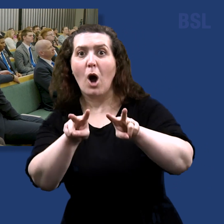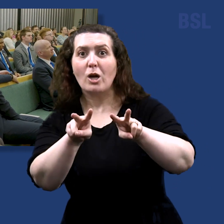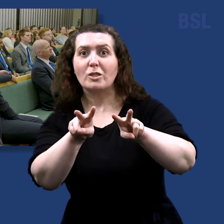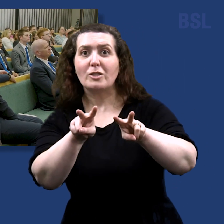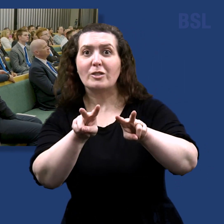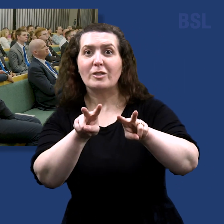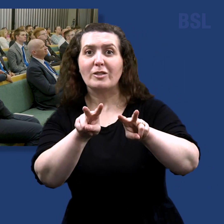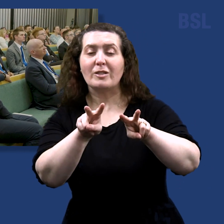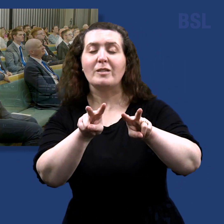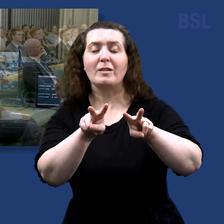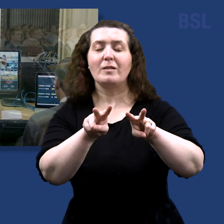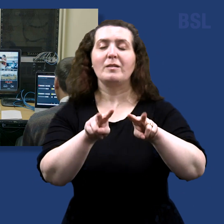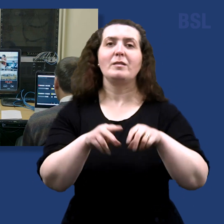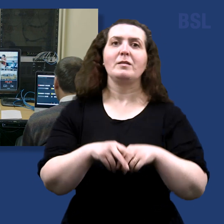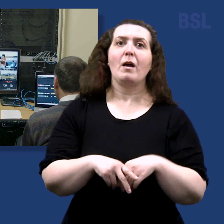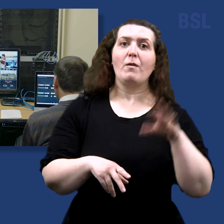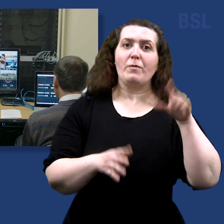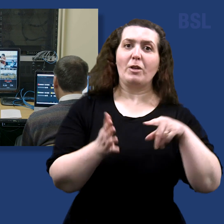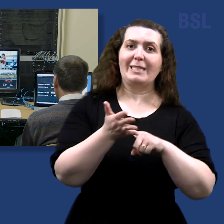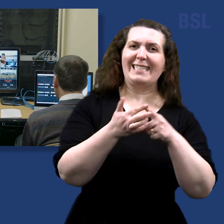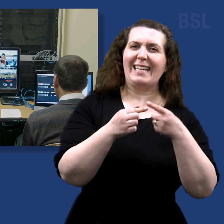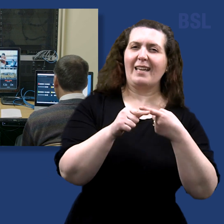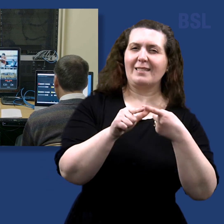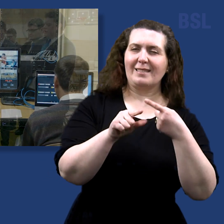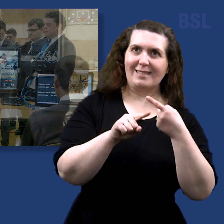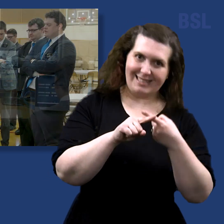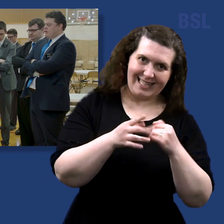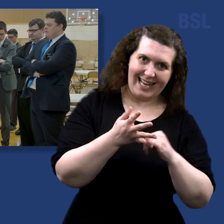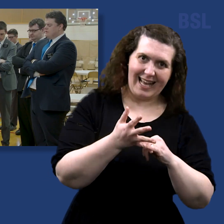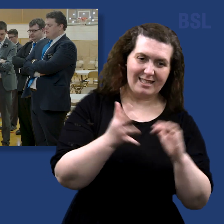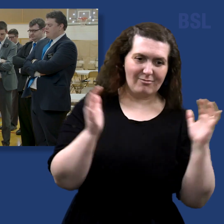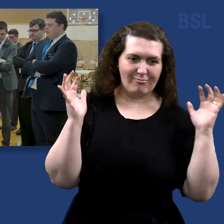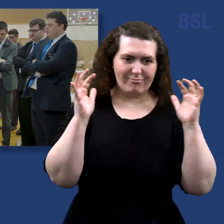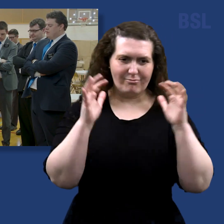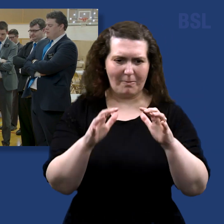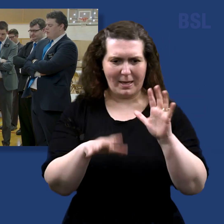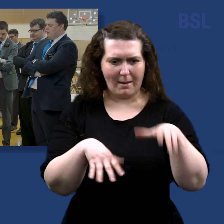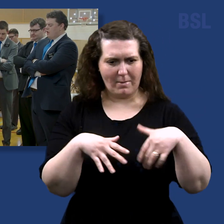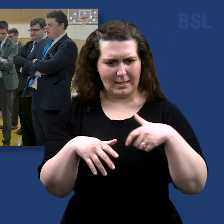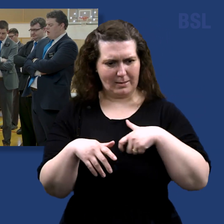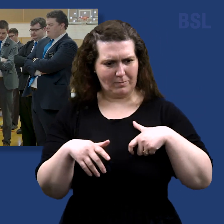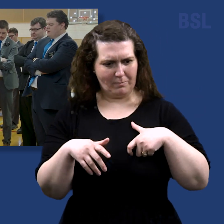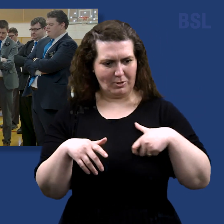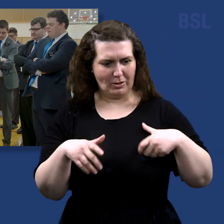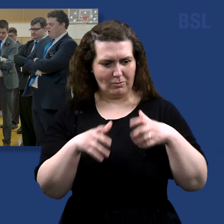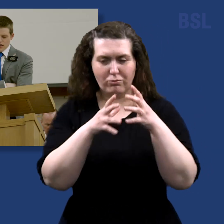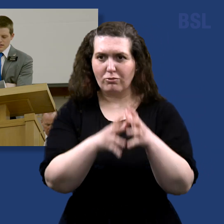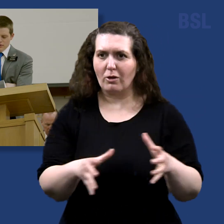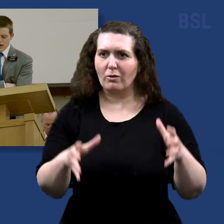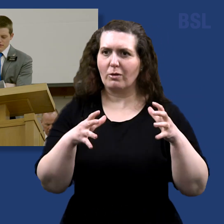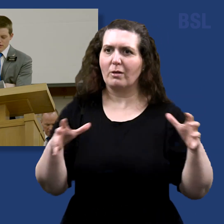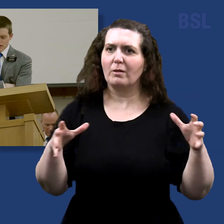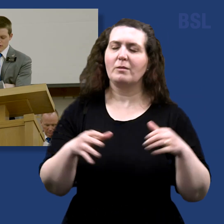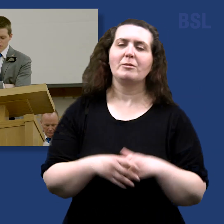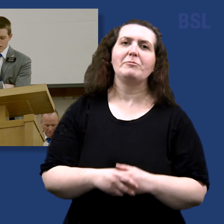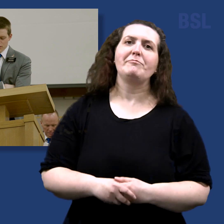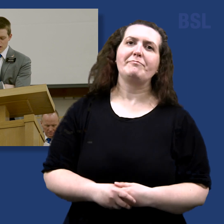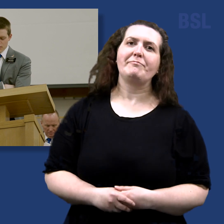families from Texas to Nevada. They gather to grow spiritually. We are grateful for the chance that we have to lift each other up.